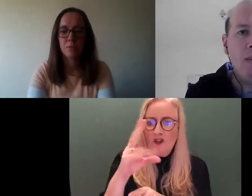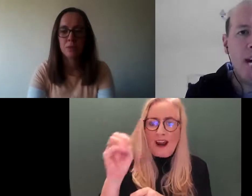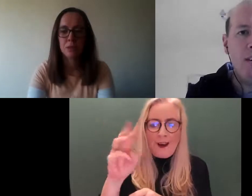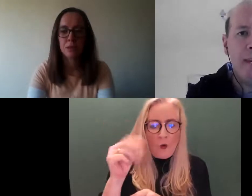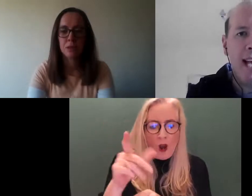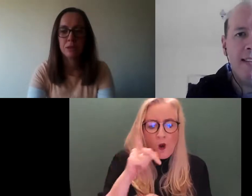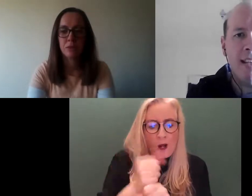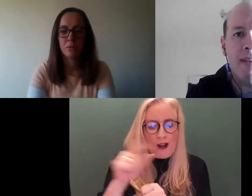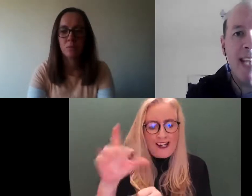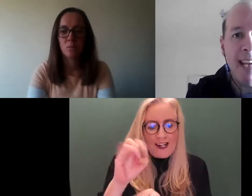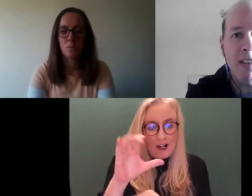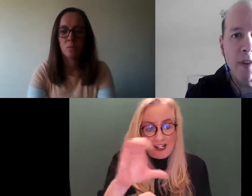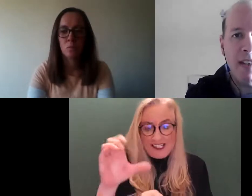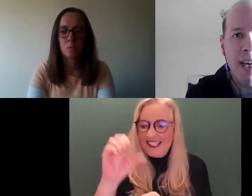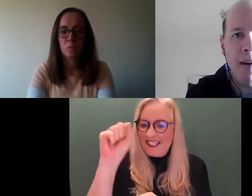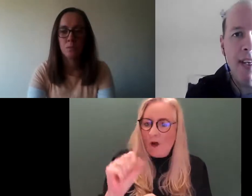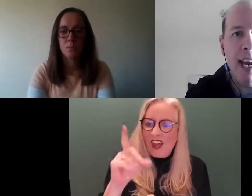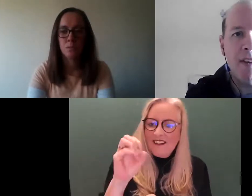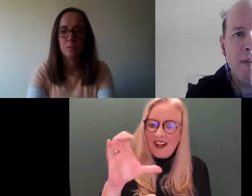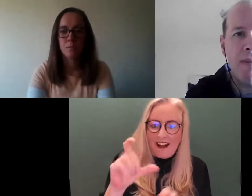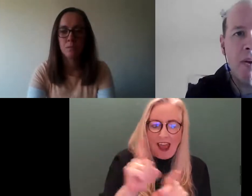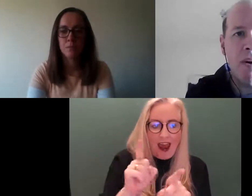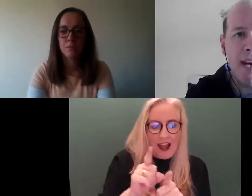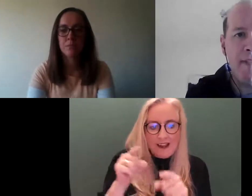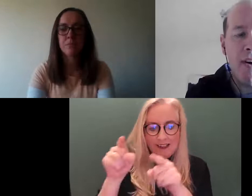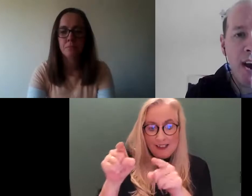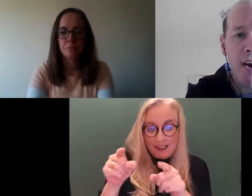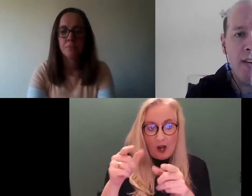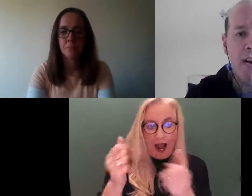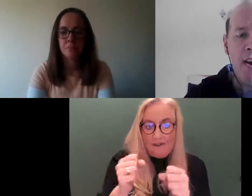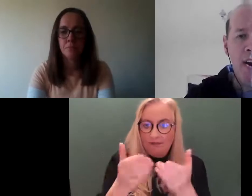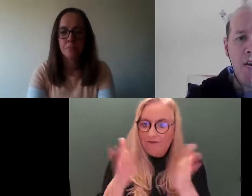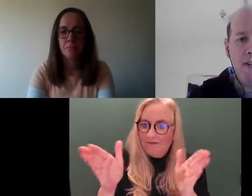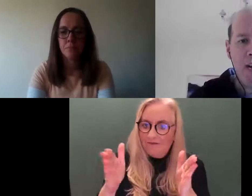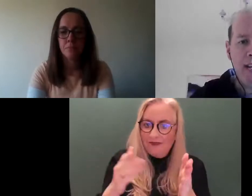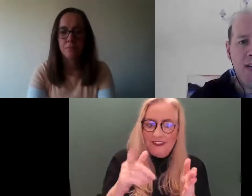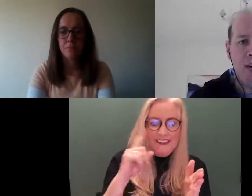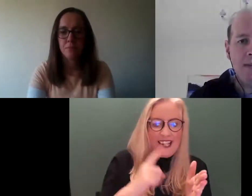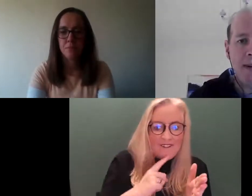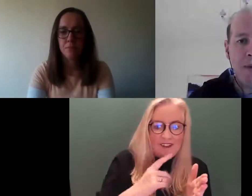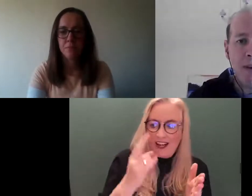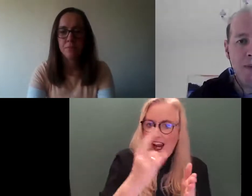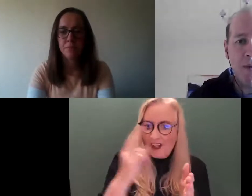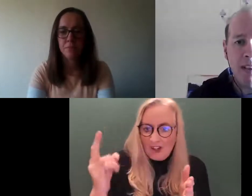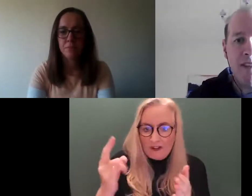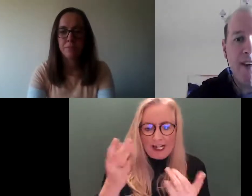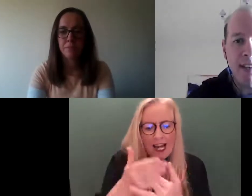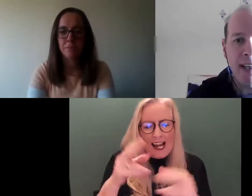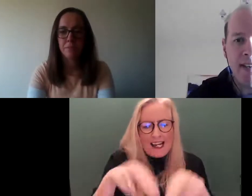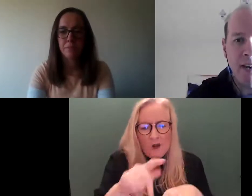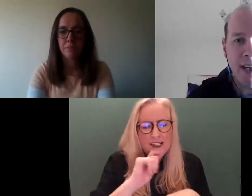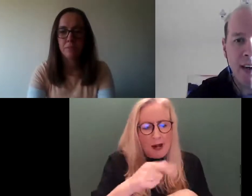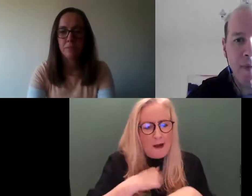that South Dock is being asked to set up a text service in Kerry to cater for people who are deaf or hard of hearing. Can you talk to me a about, I suppose, the